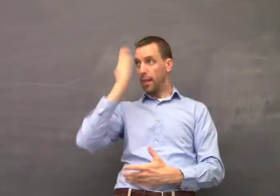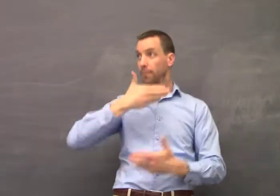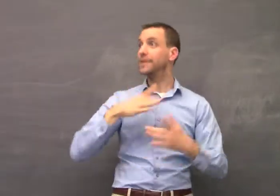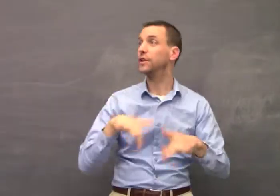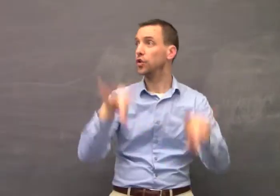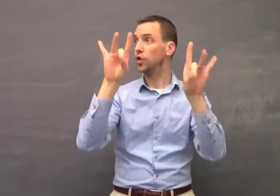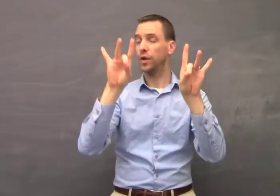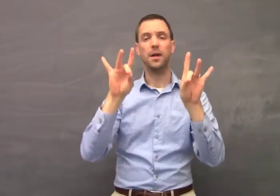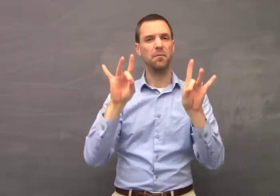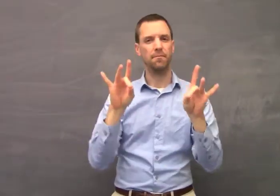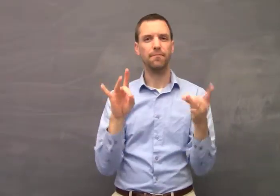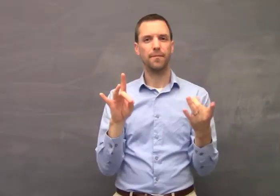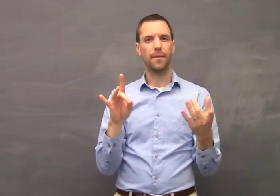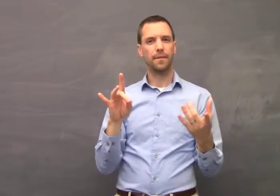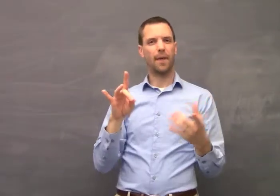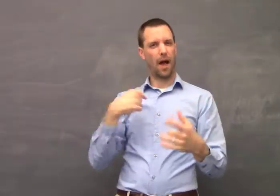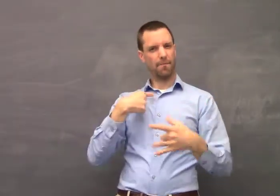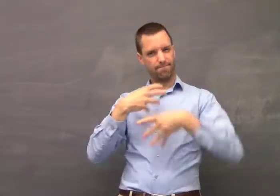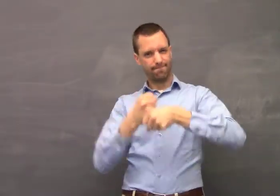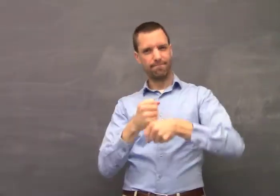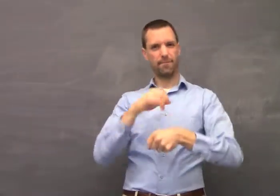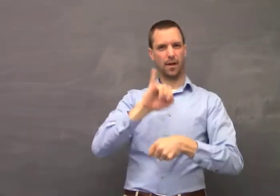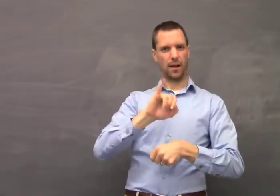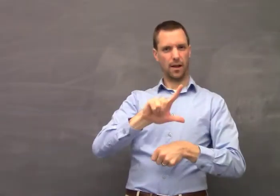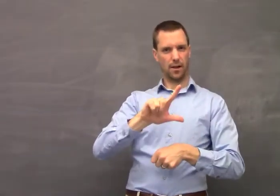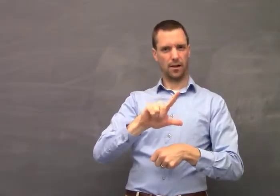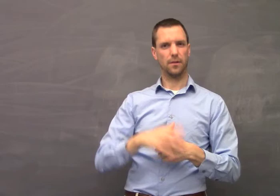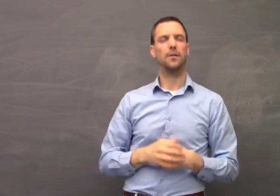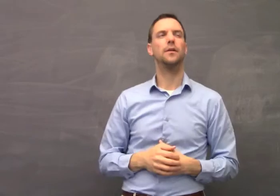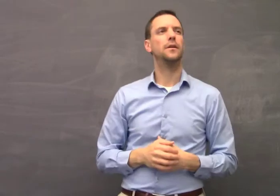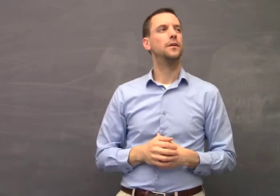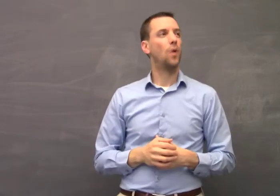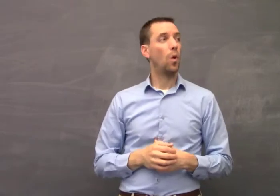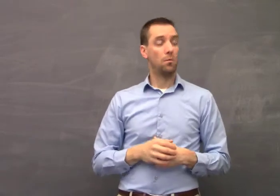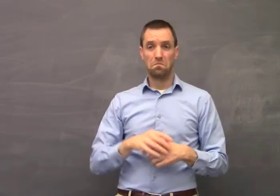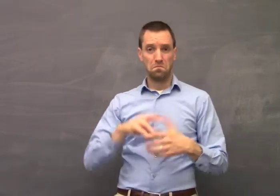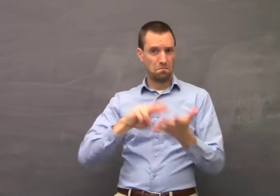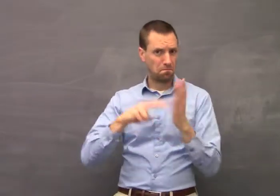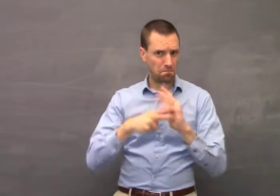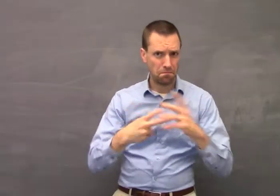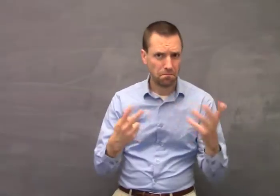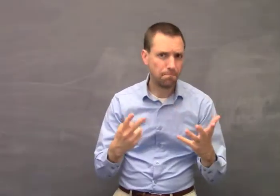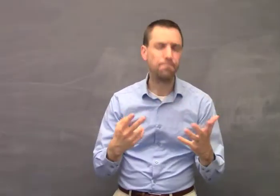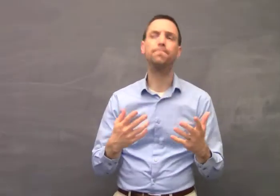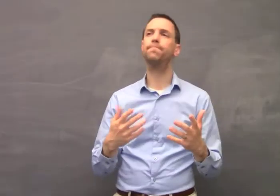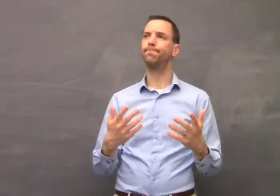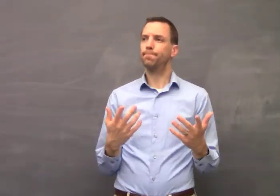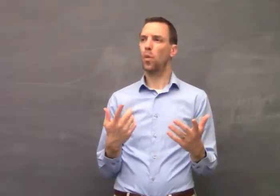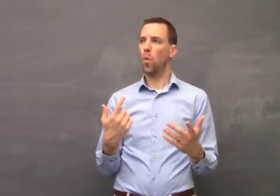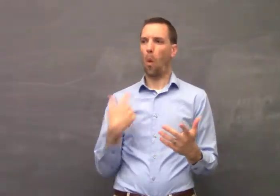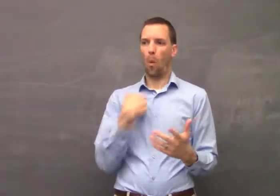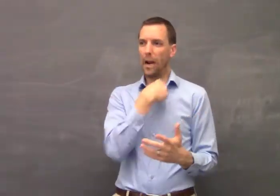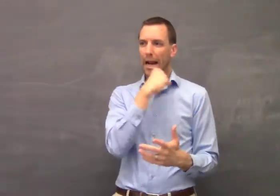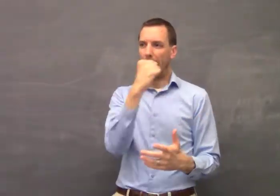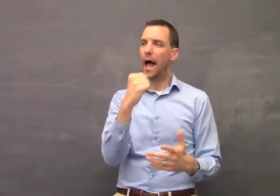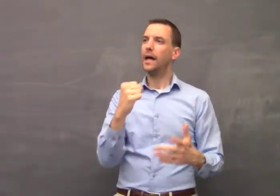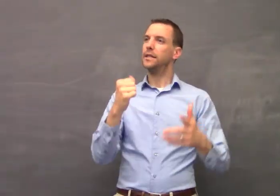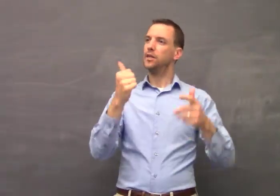unconscious learning or learning that happened without intention or awareness. That means that